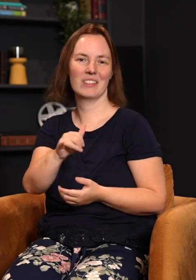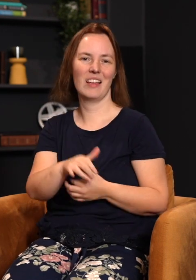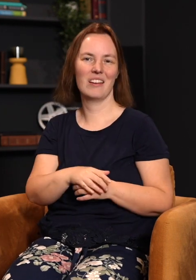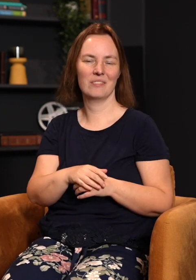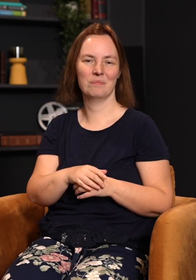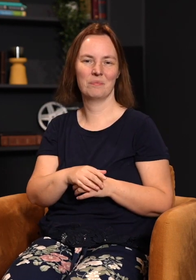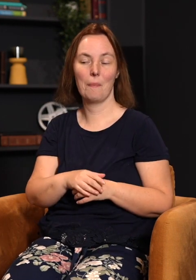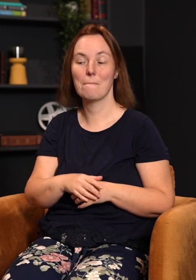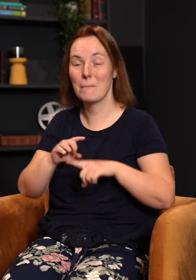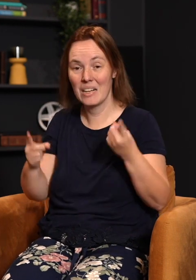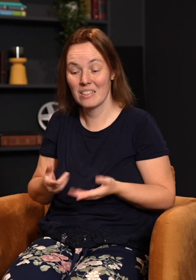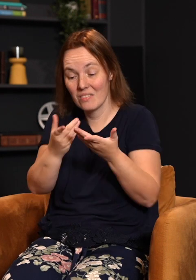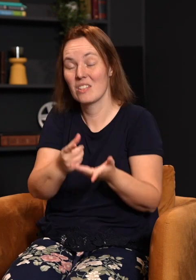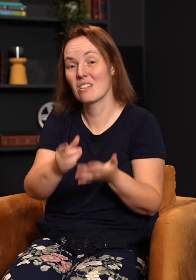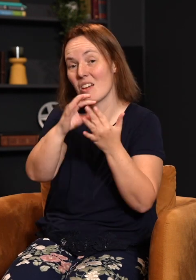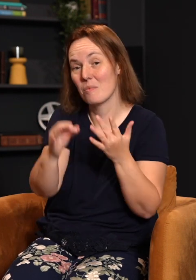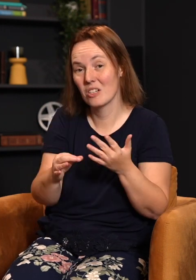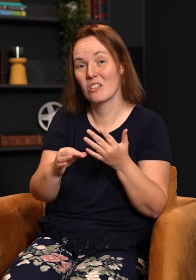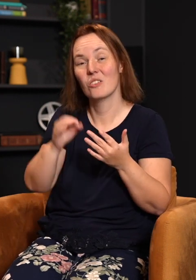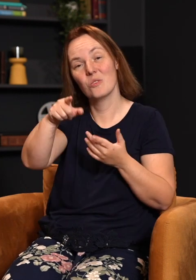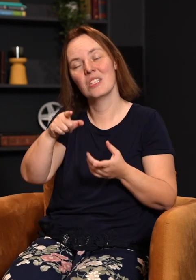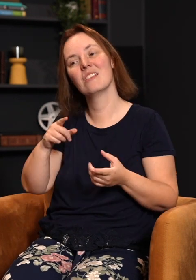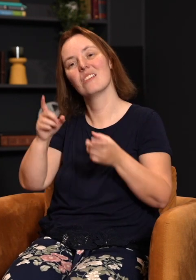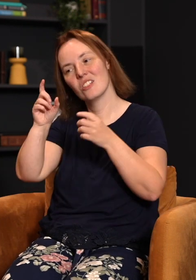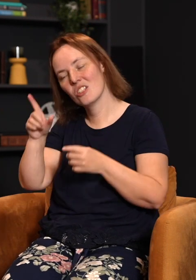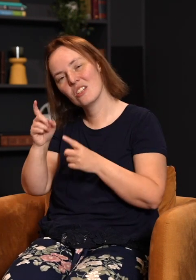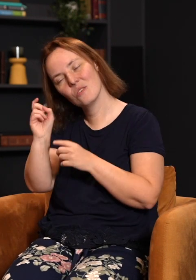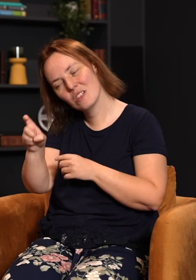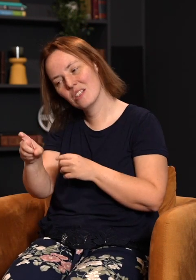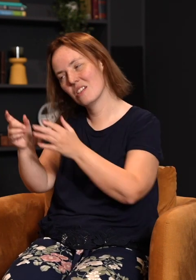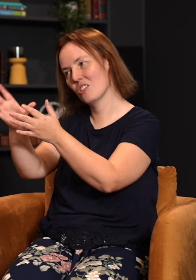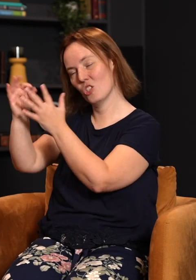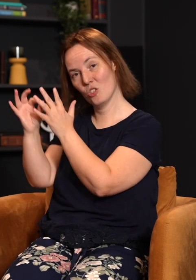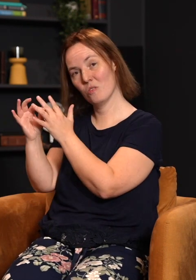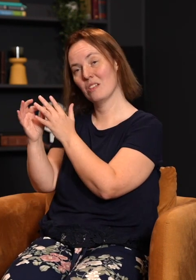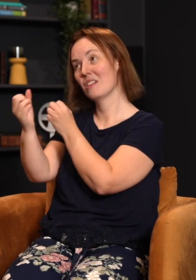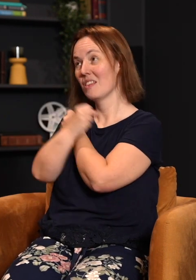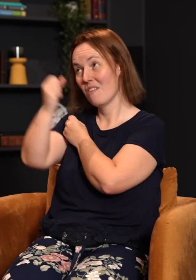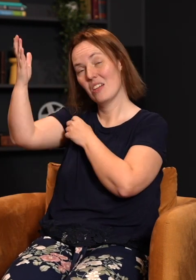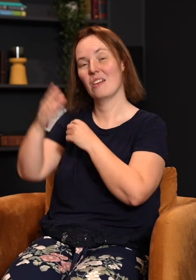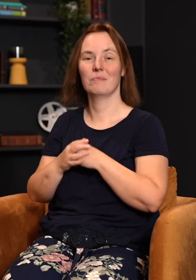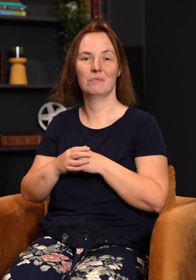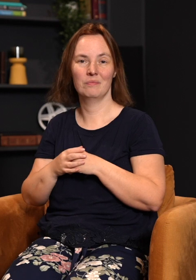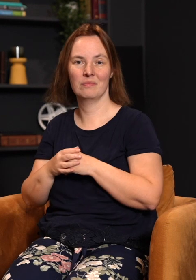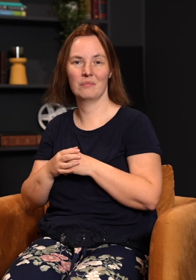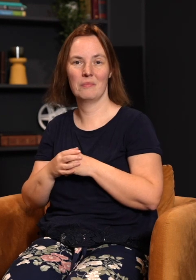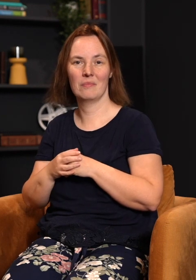again, you'll just be robots. You have to willfully, of your own free will, choose to love me and return my love with which I love you. It's your choice.